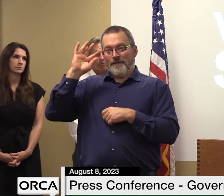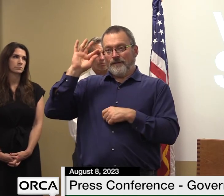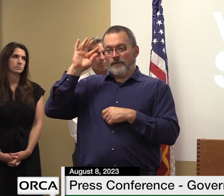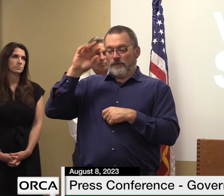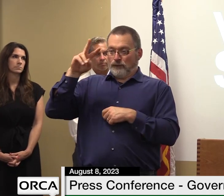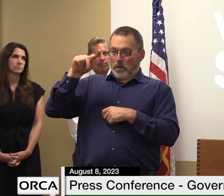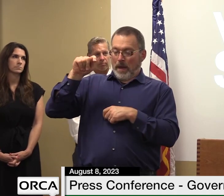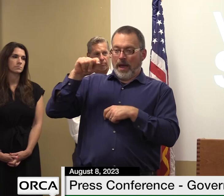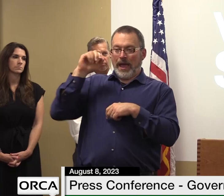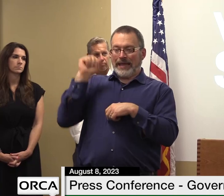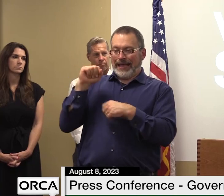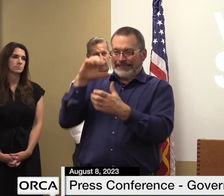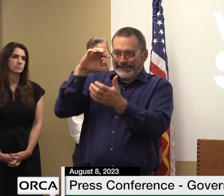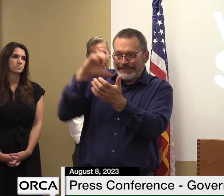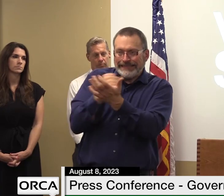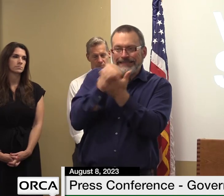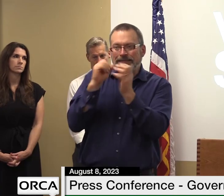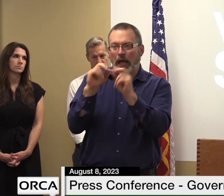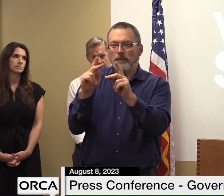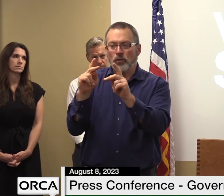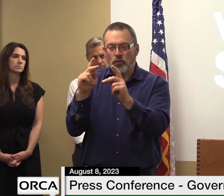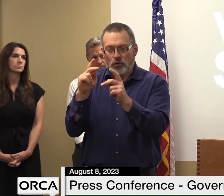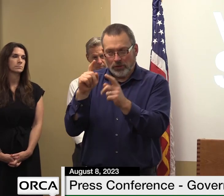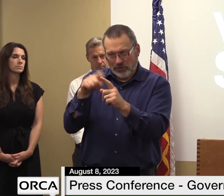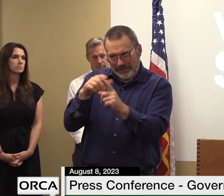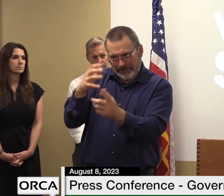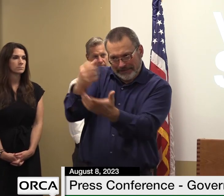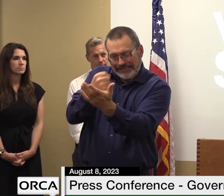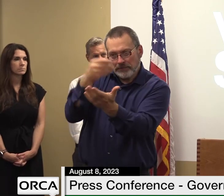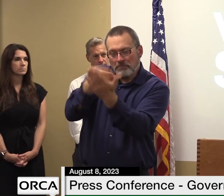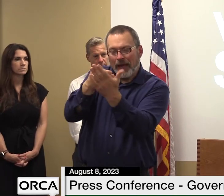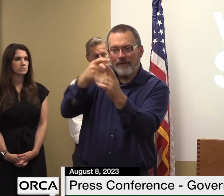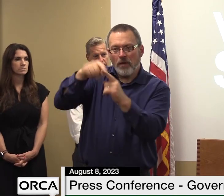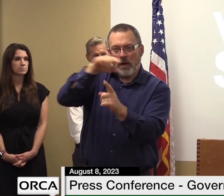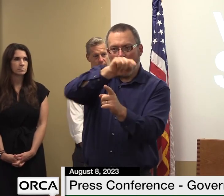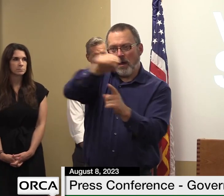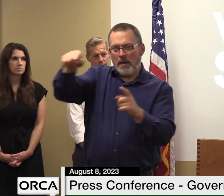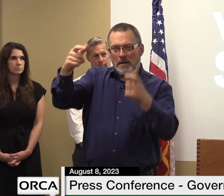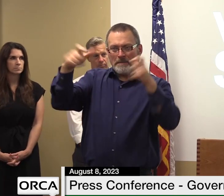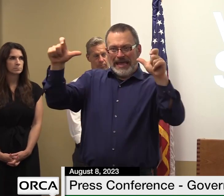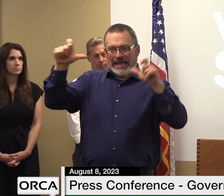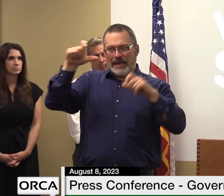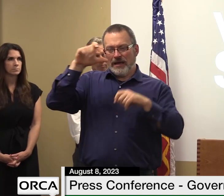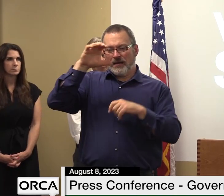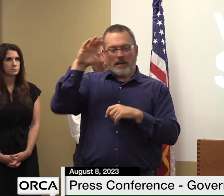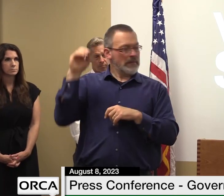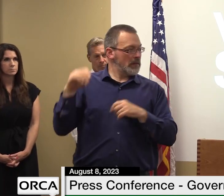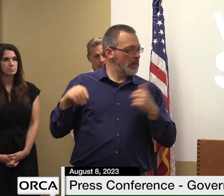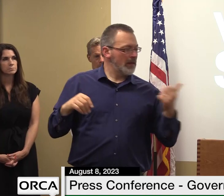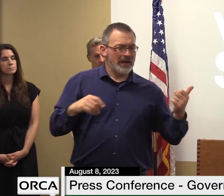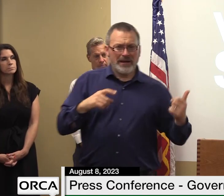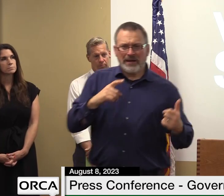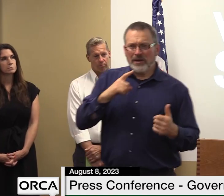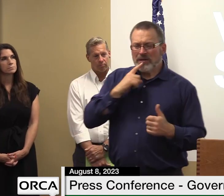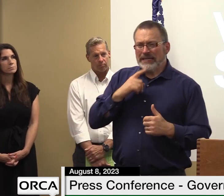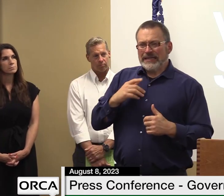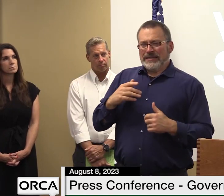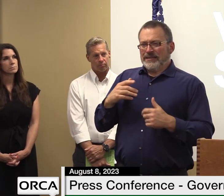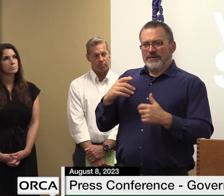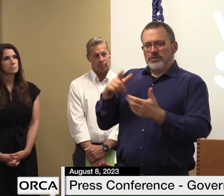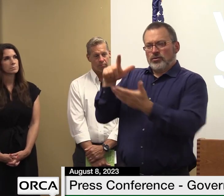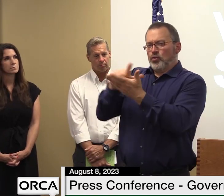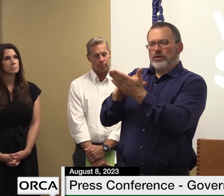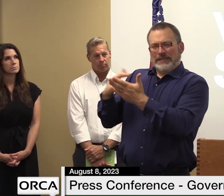possible well again i think this is something the attorney general should take a look at probably will take a look at it's in her